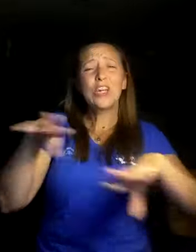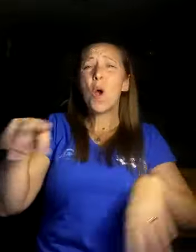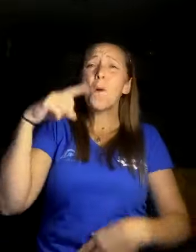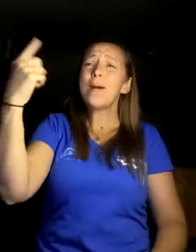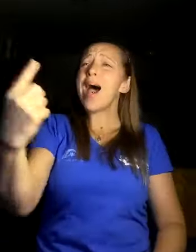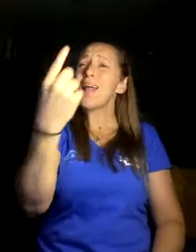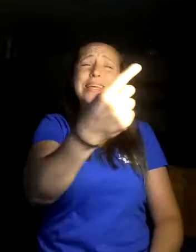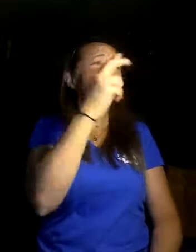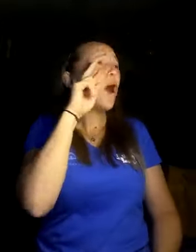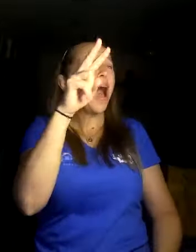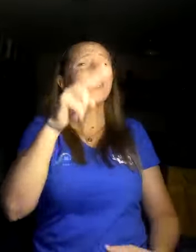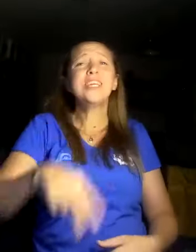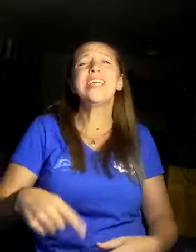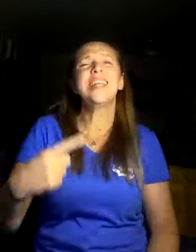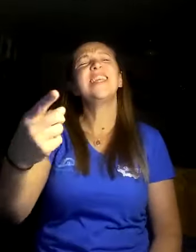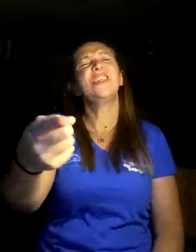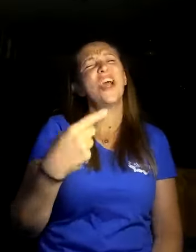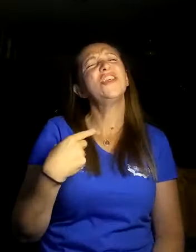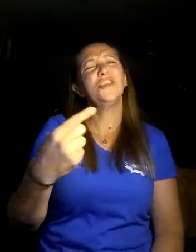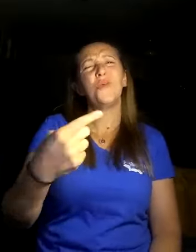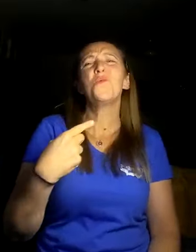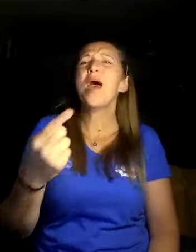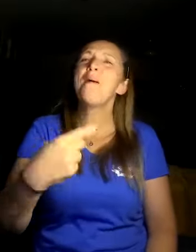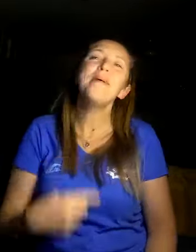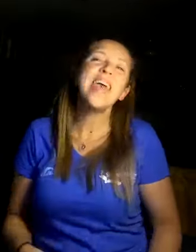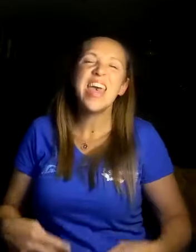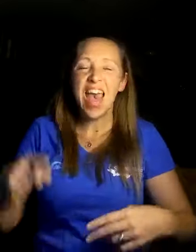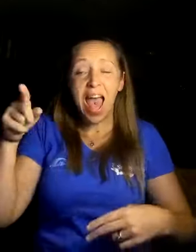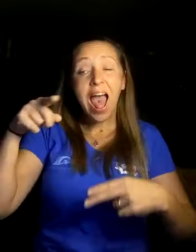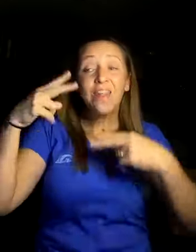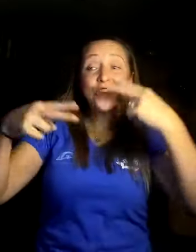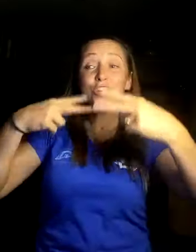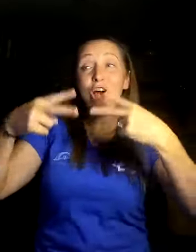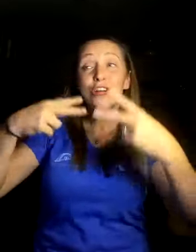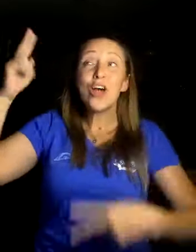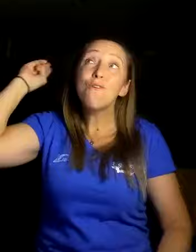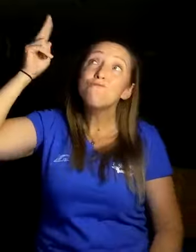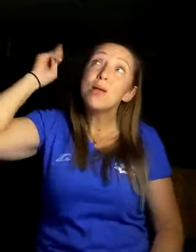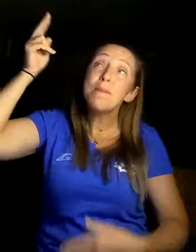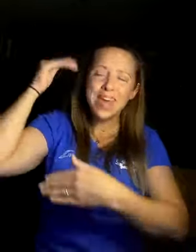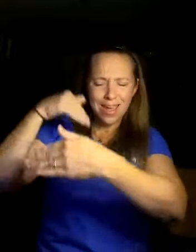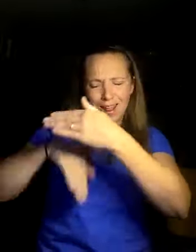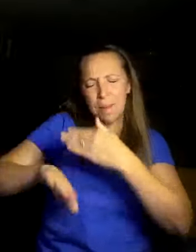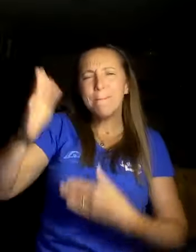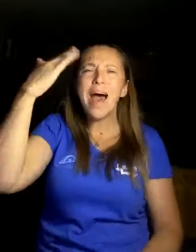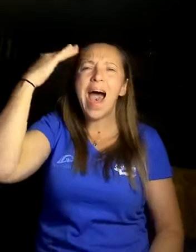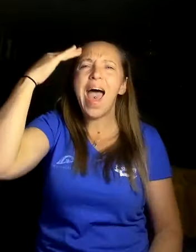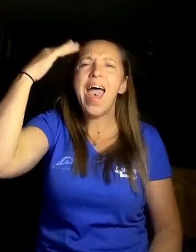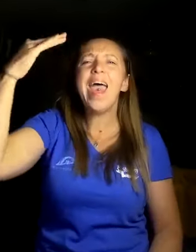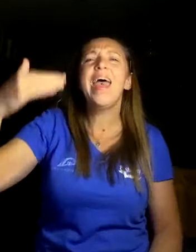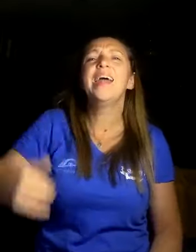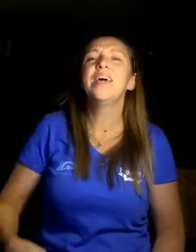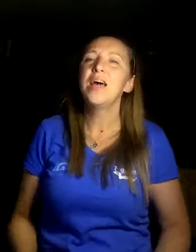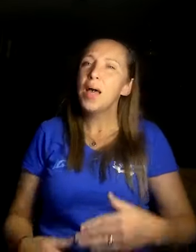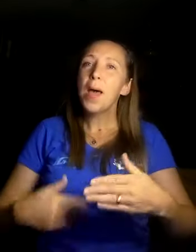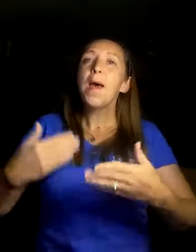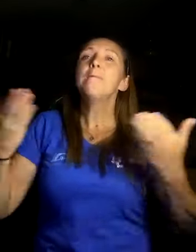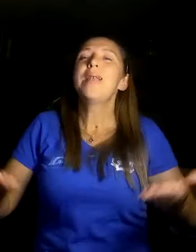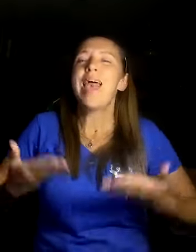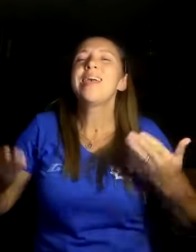nobody's watching It's just you and me And the song will repeat in my head And